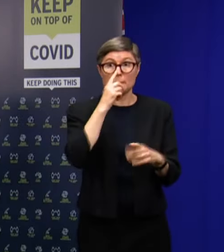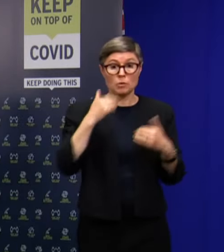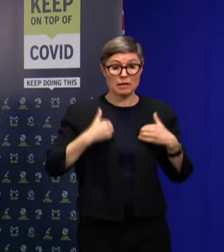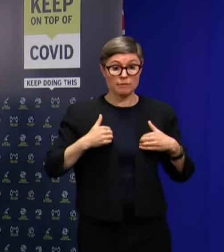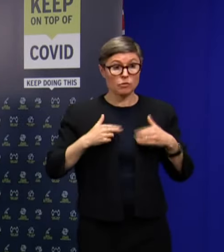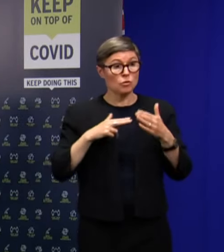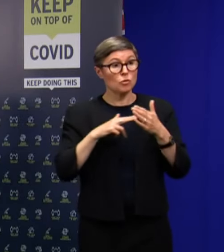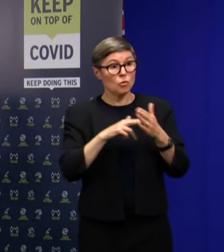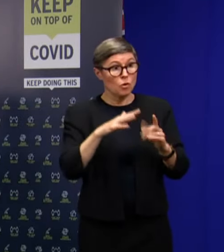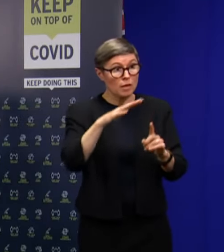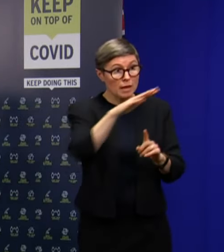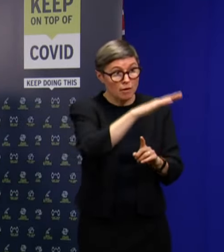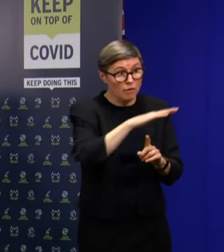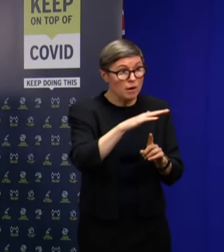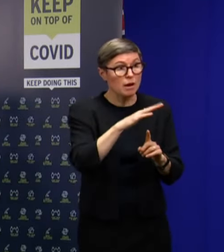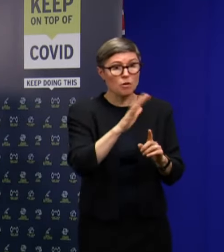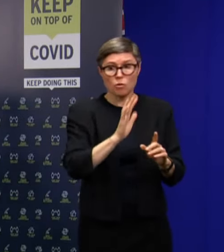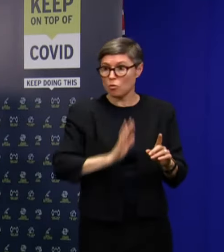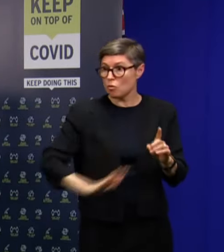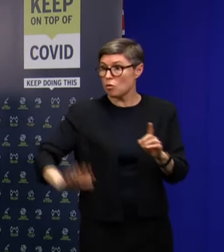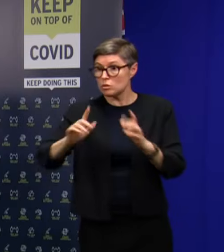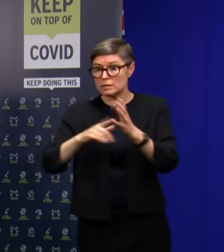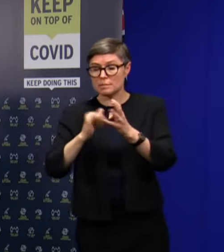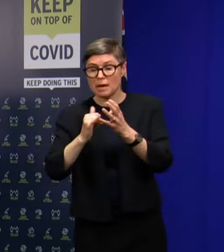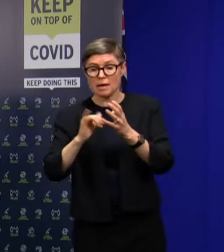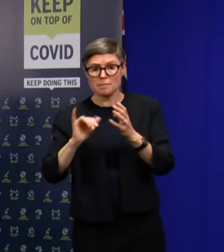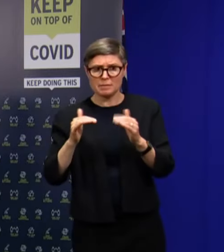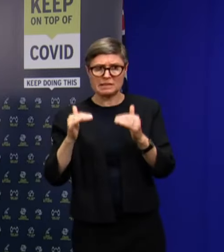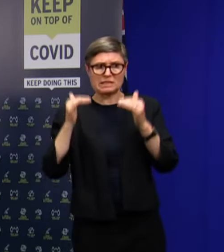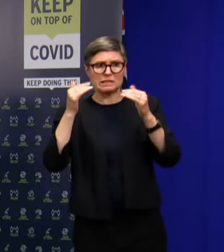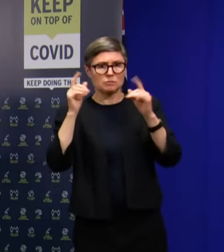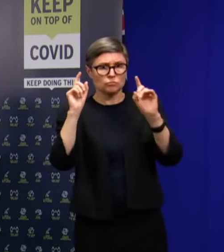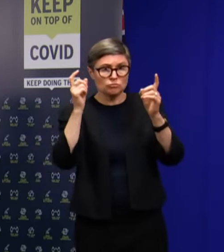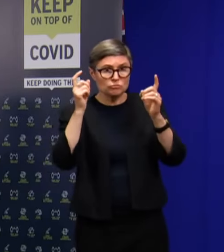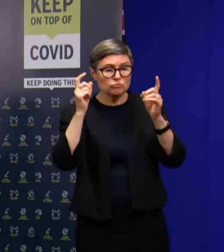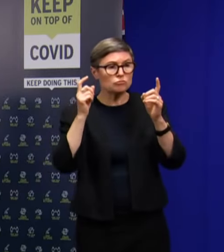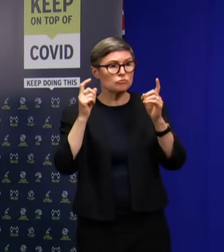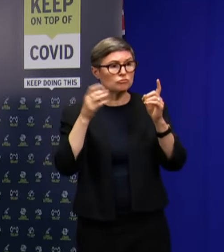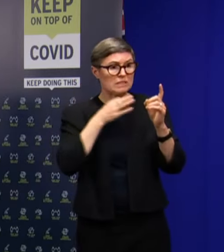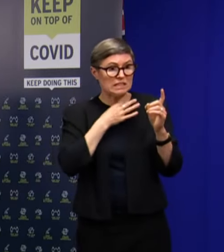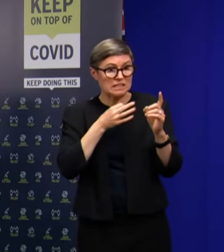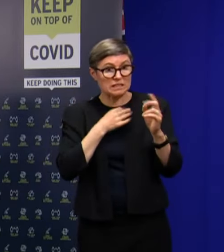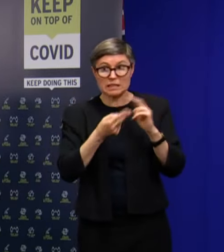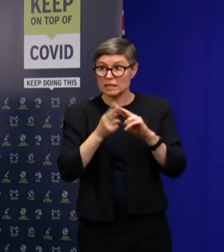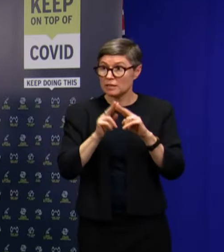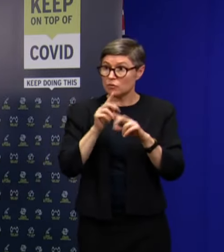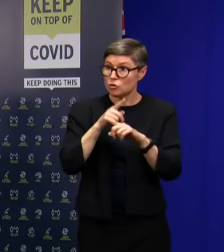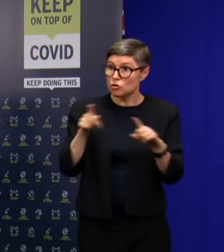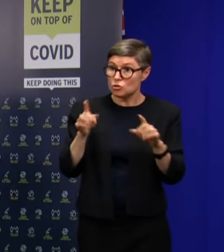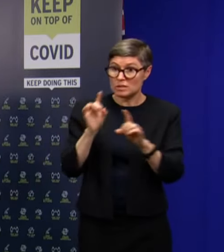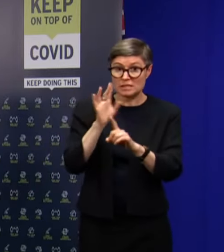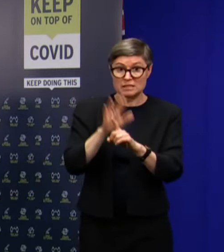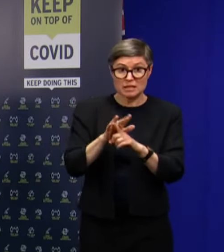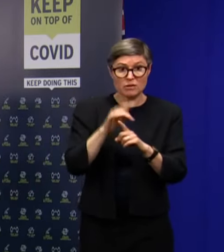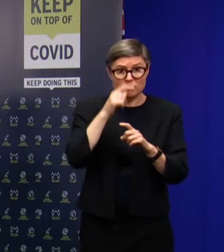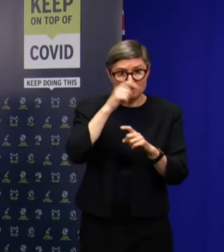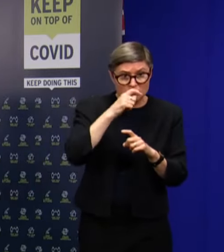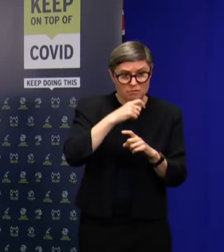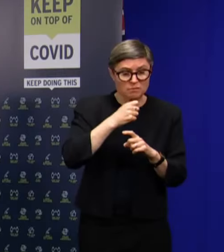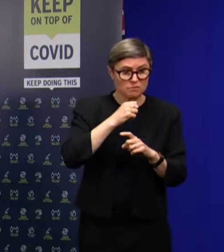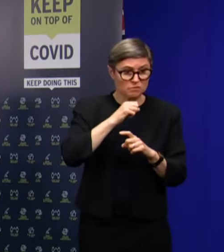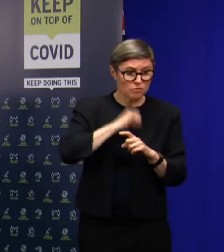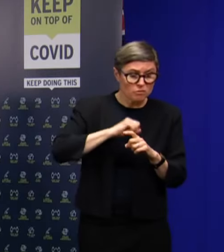Hobart, people more widely in Tasmania, may be concerned about risk. If you're concerned about risk and you've got a sniffle, please get a test.